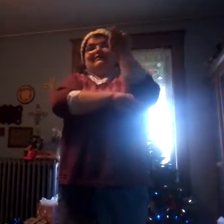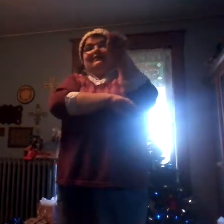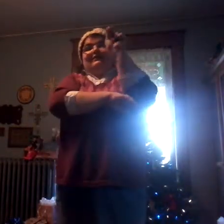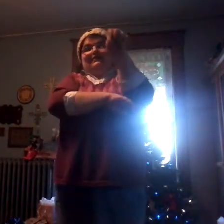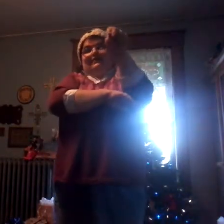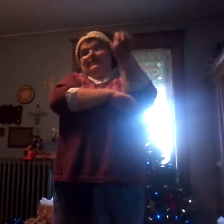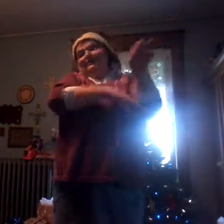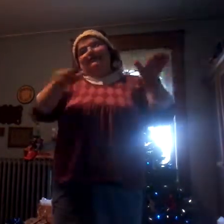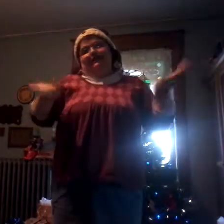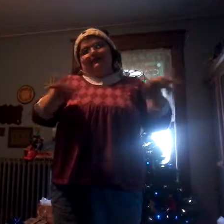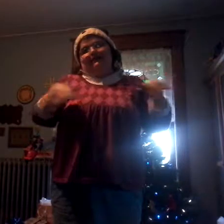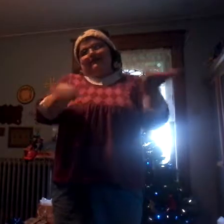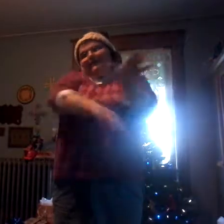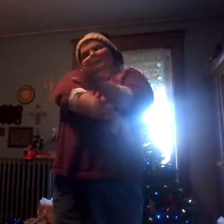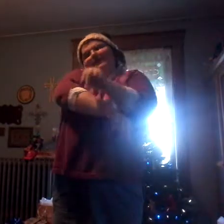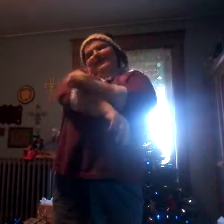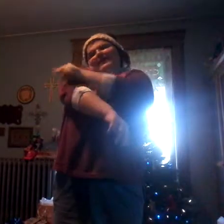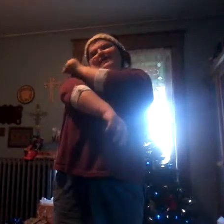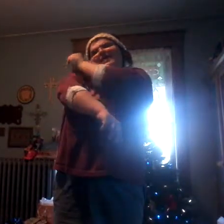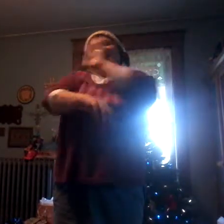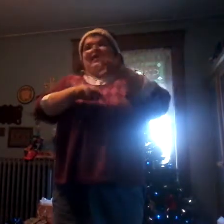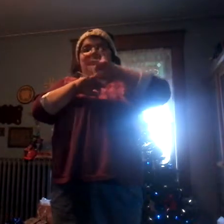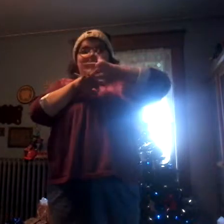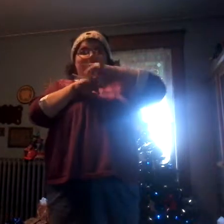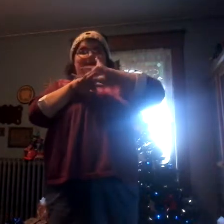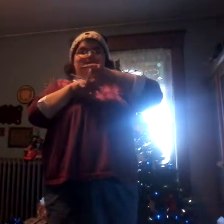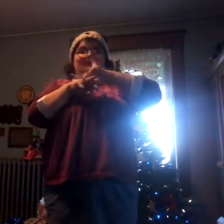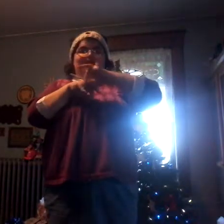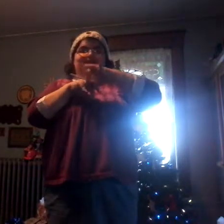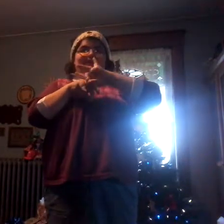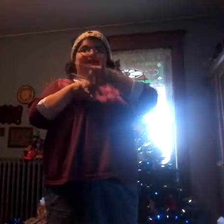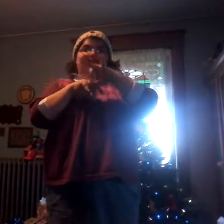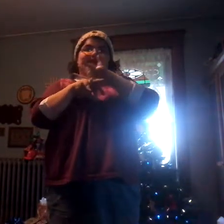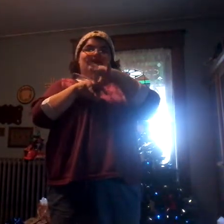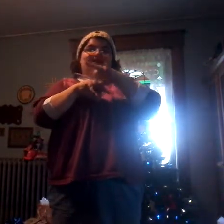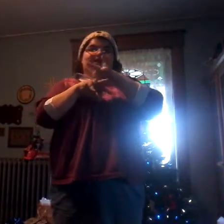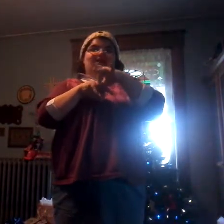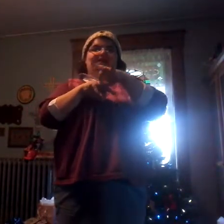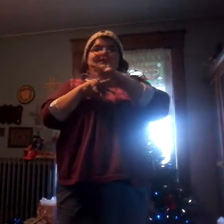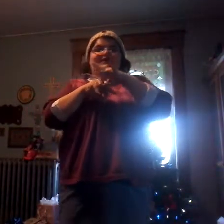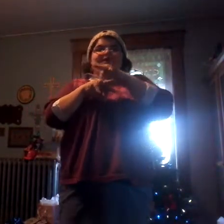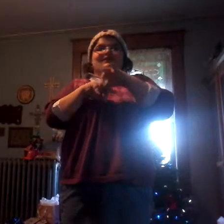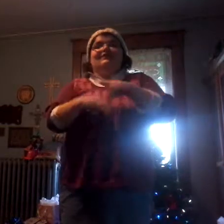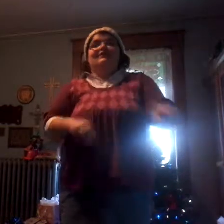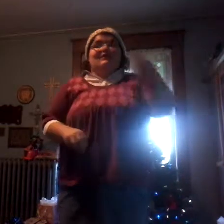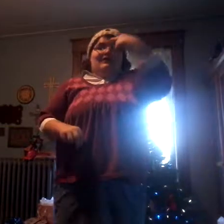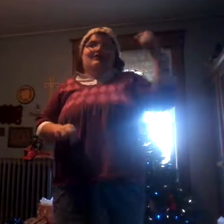gold rings, four calling